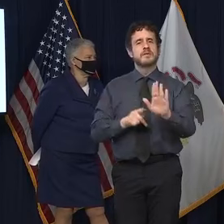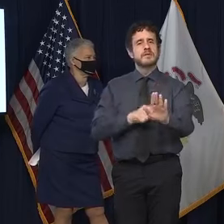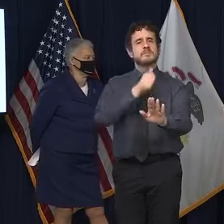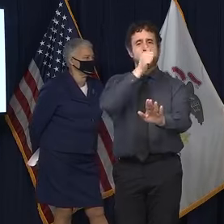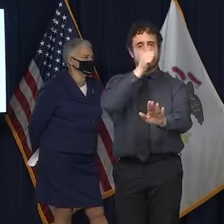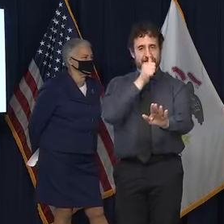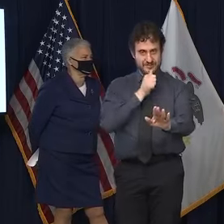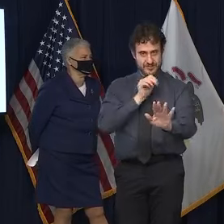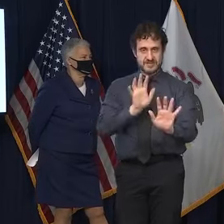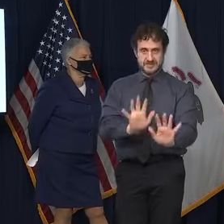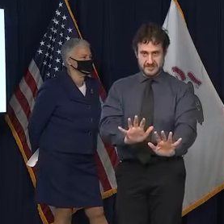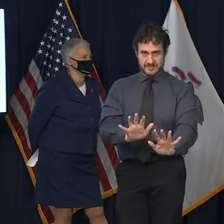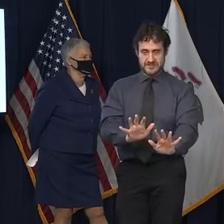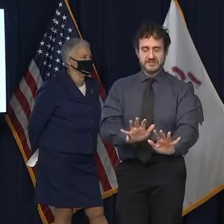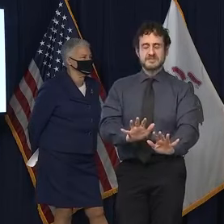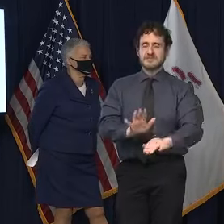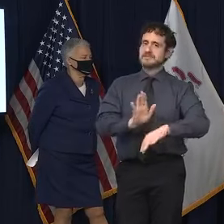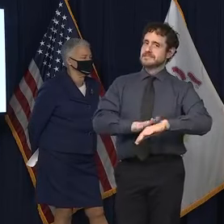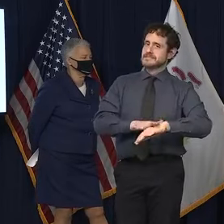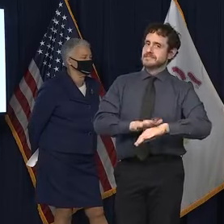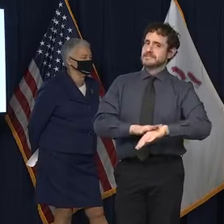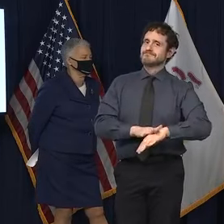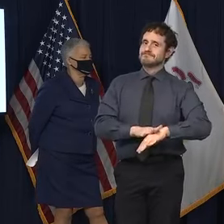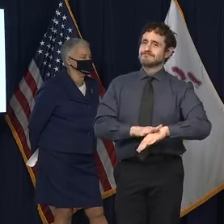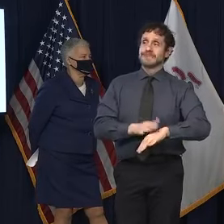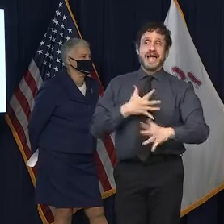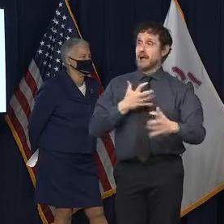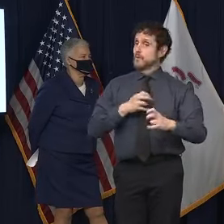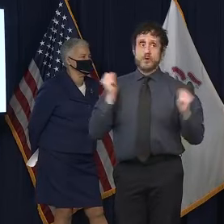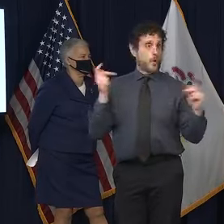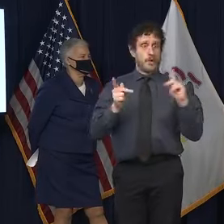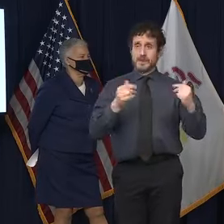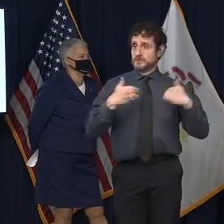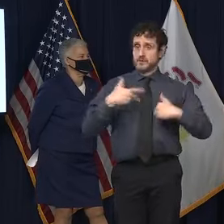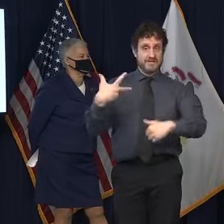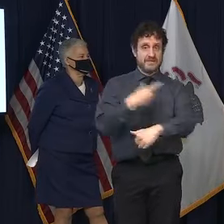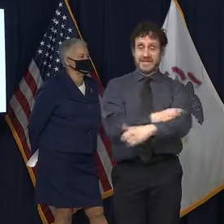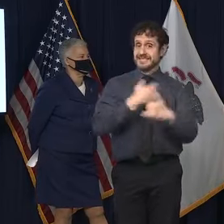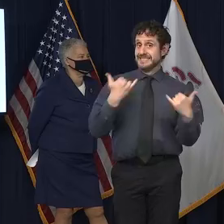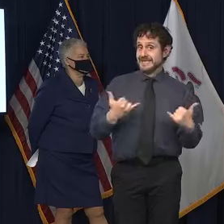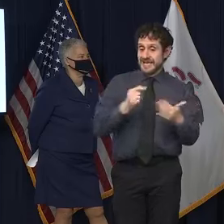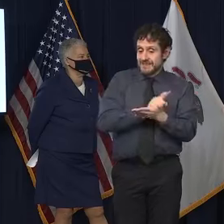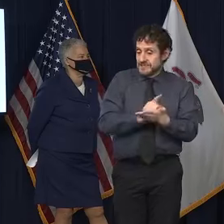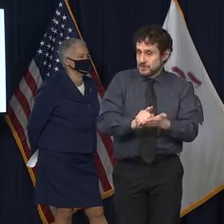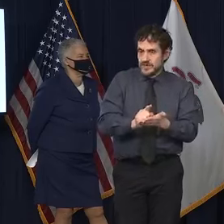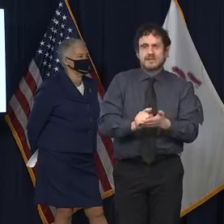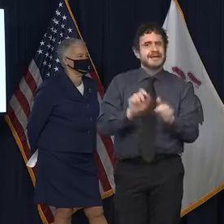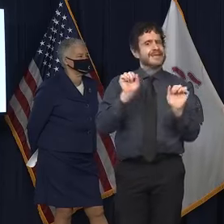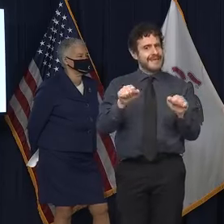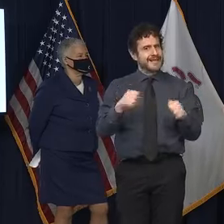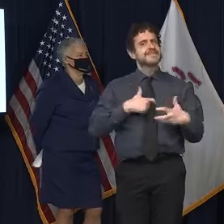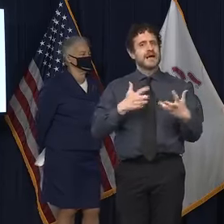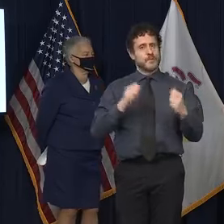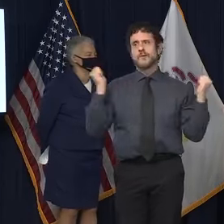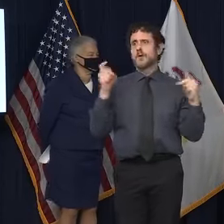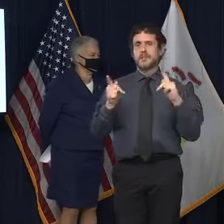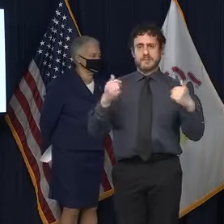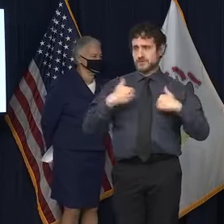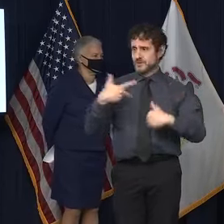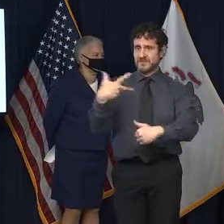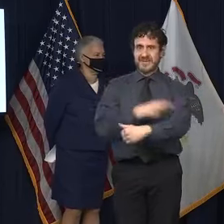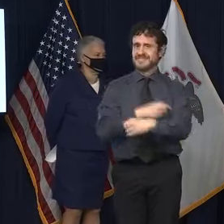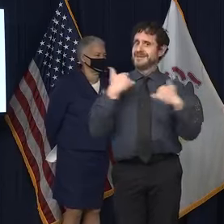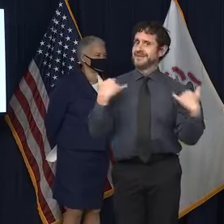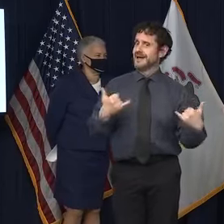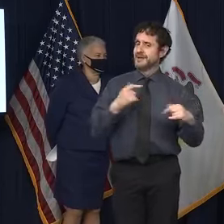we all need to keep in mind. Look, would I like everybody to be vaccinated today or this week? I would, I would like it if that could happen,